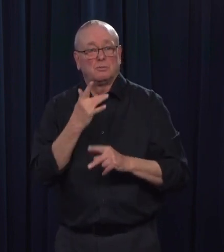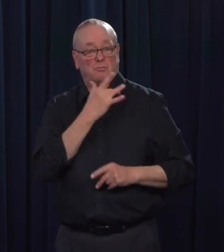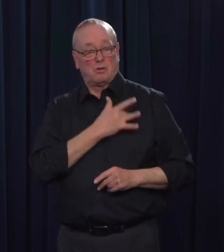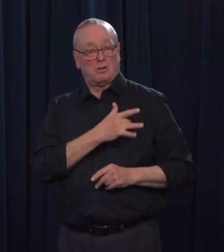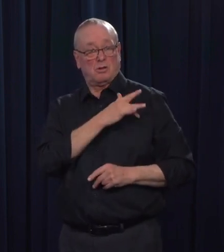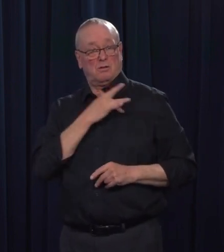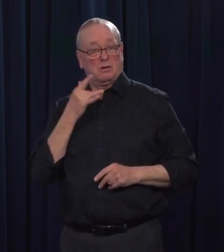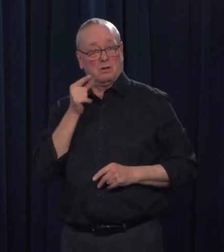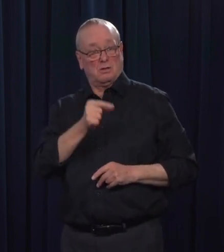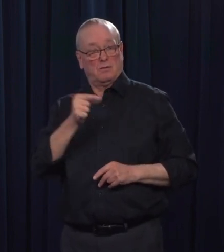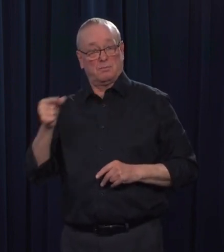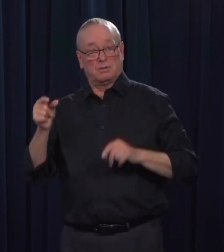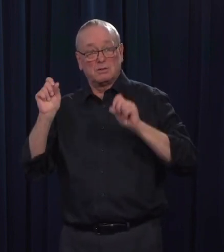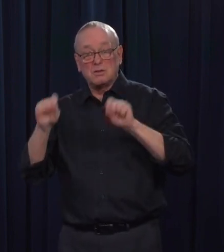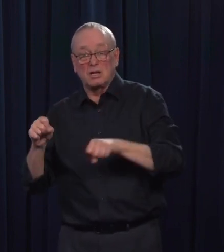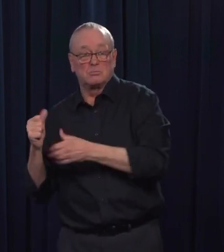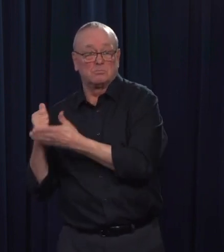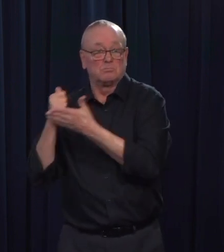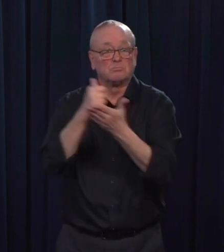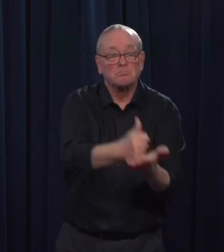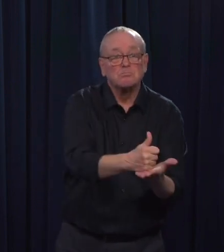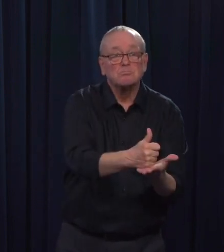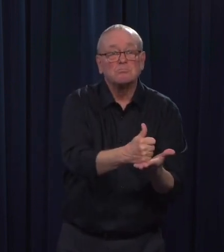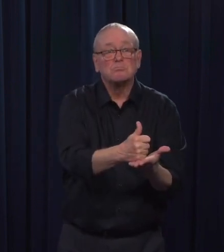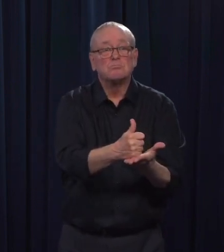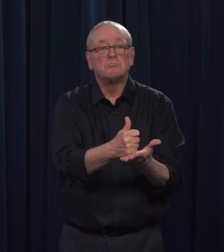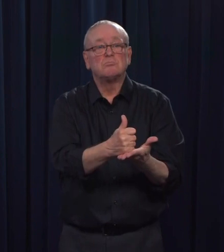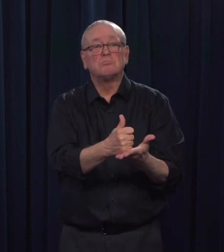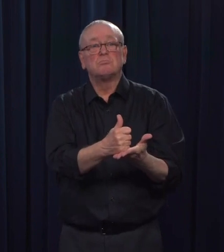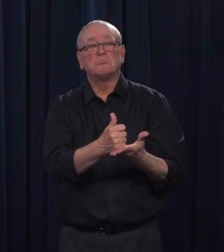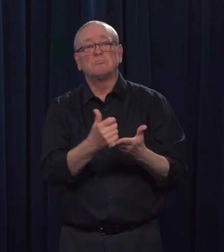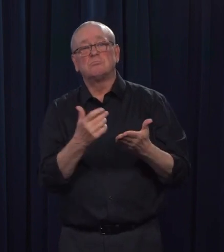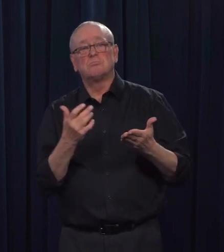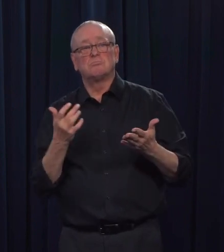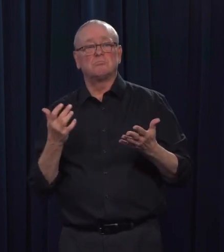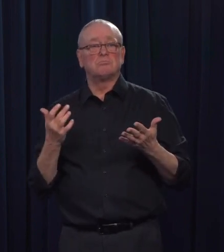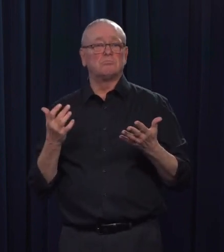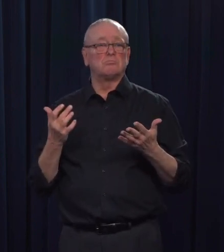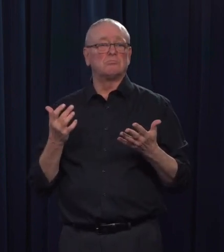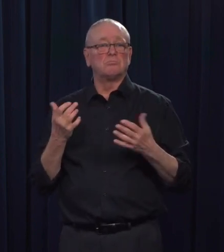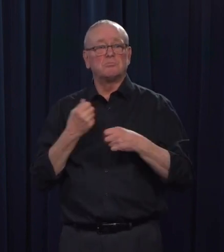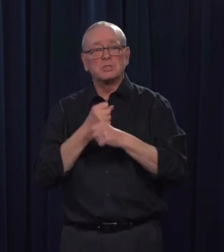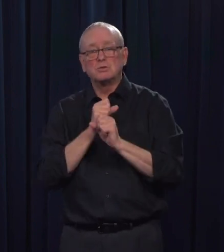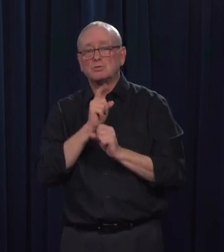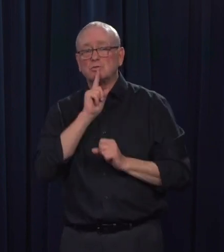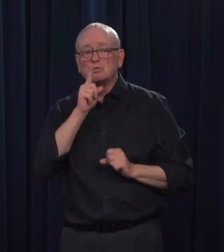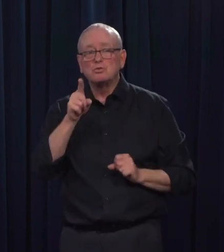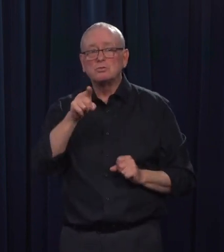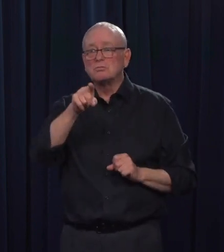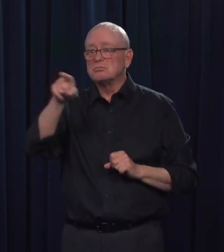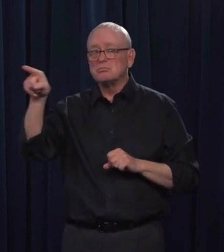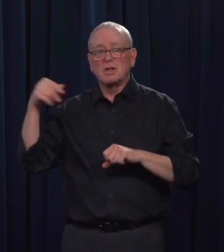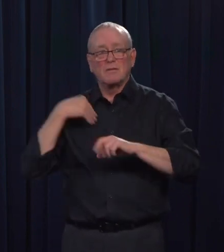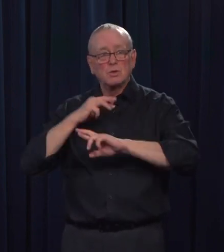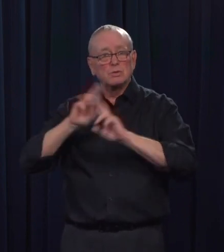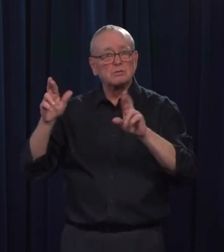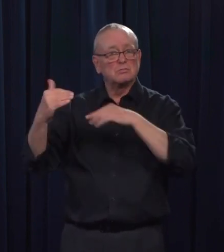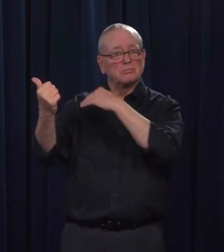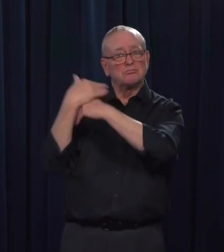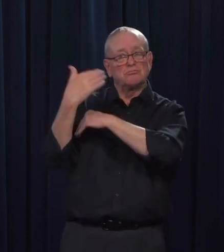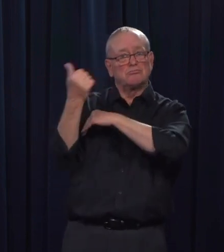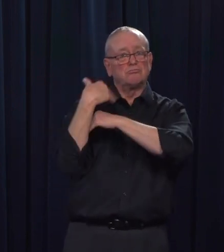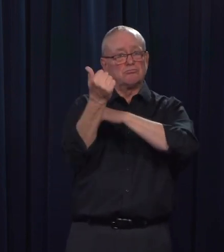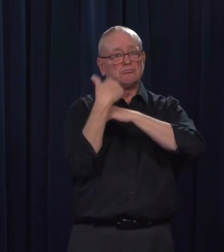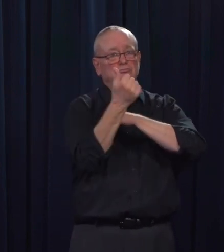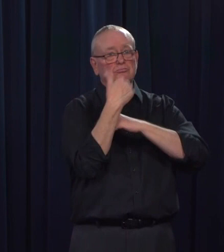this supply chain stays intact? Well, and, and to that point, when it comes to, to parts, again,